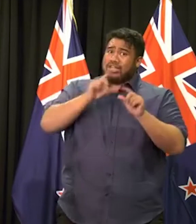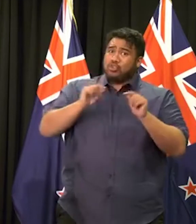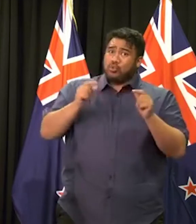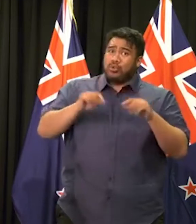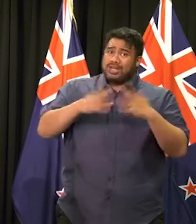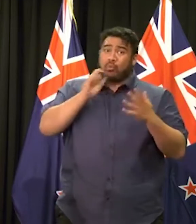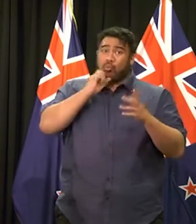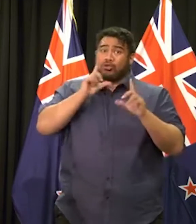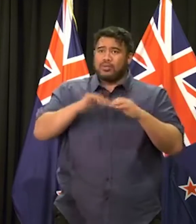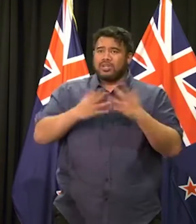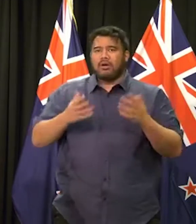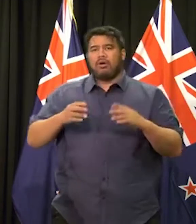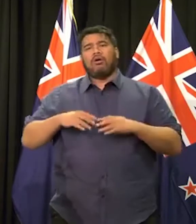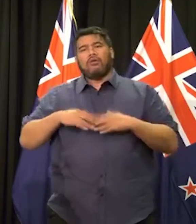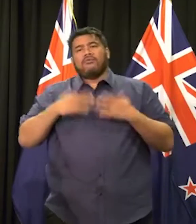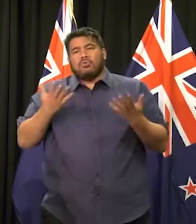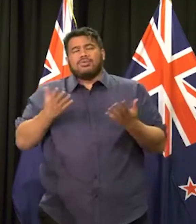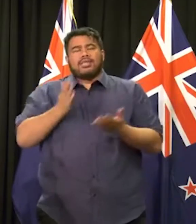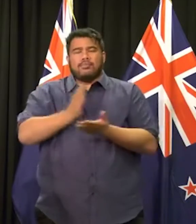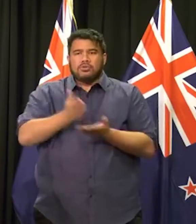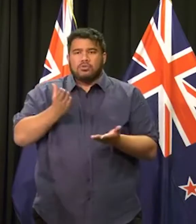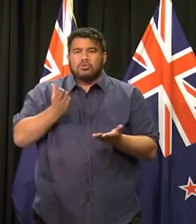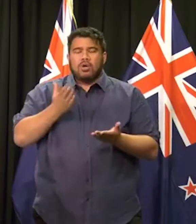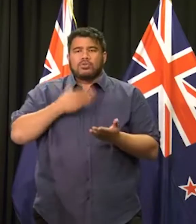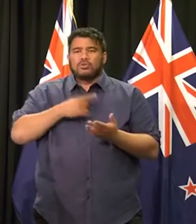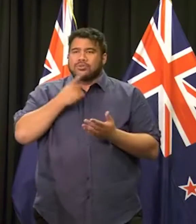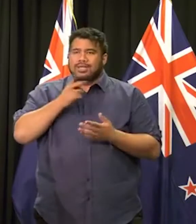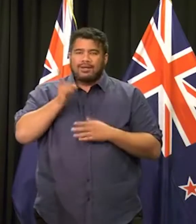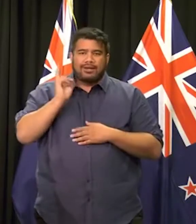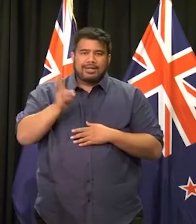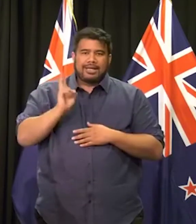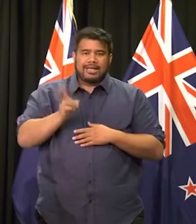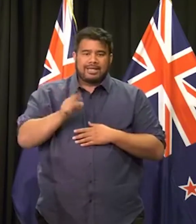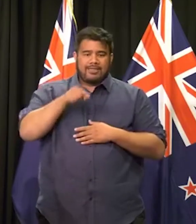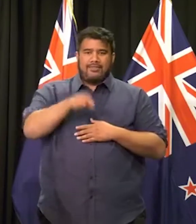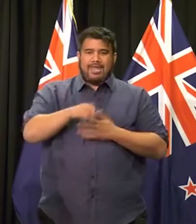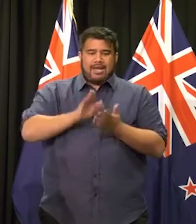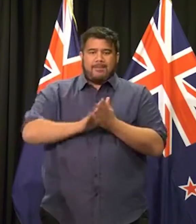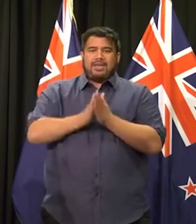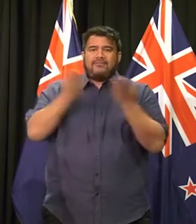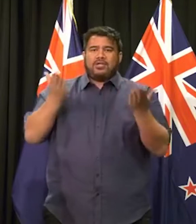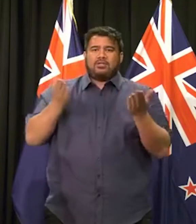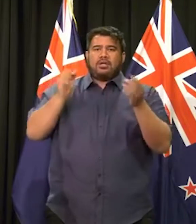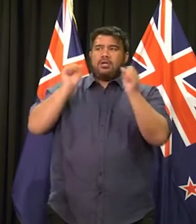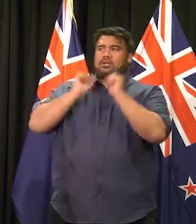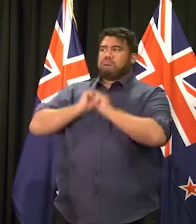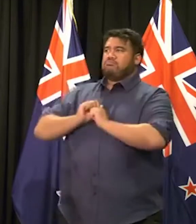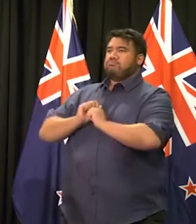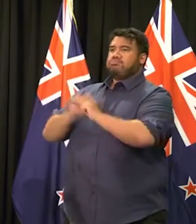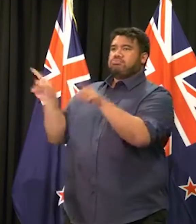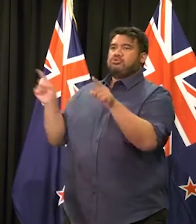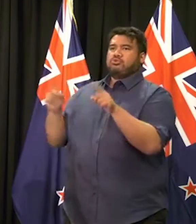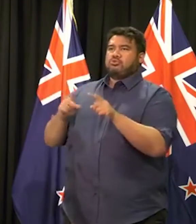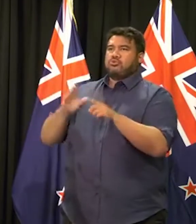would have. Uh, look, again, I reiterate, this was received by over 30 recipients, nine minutes